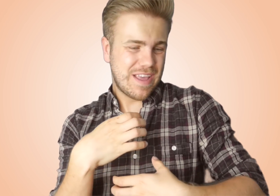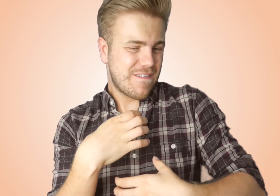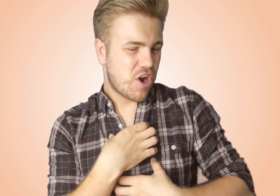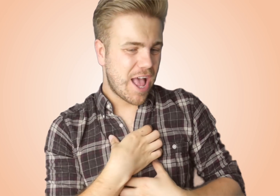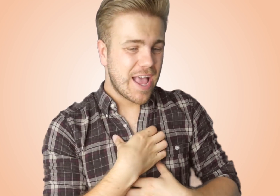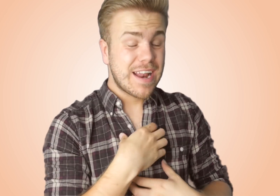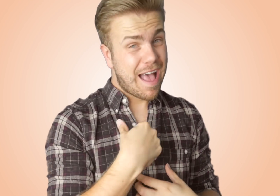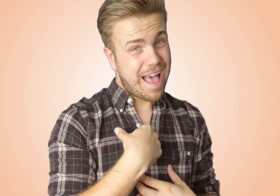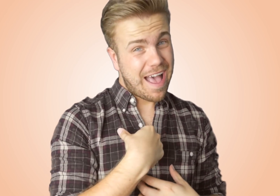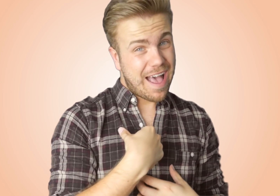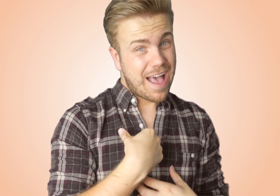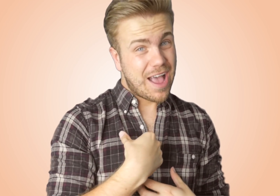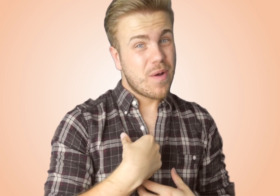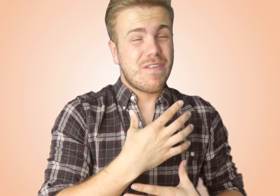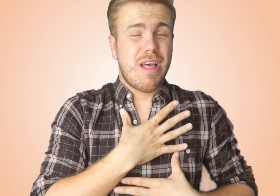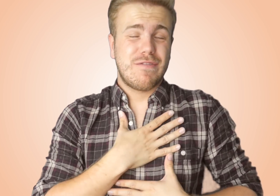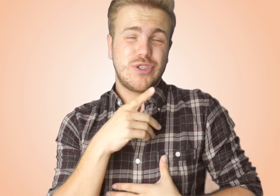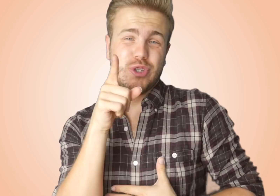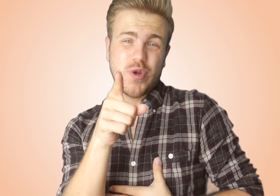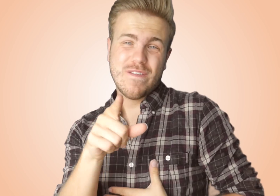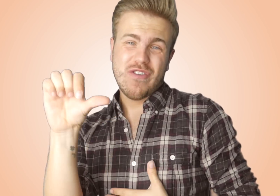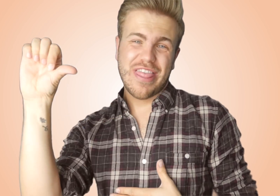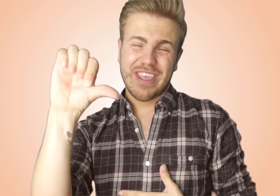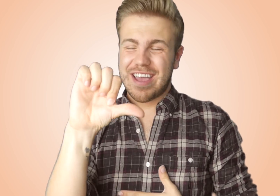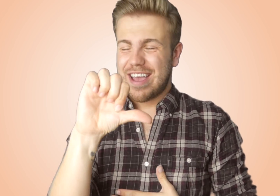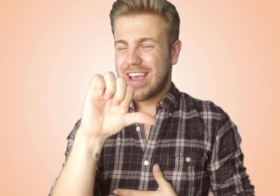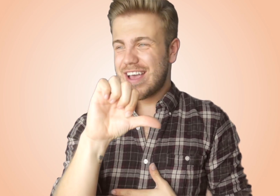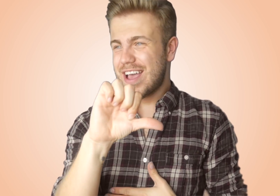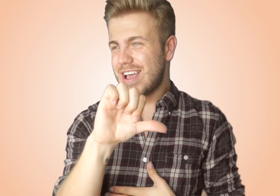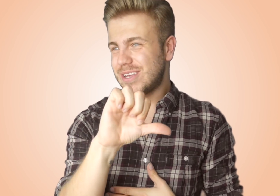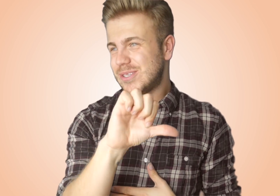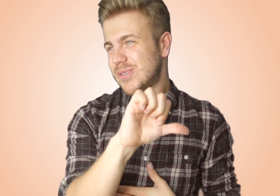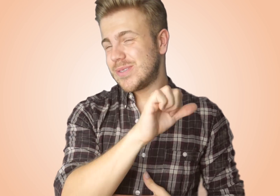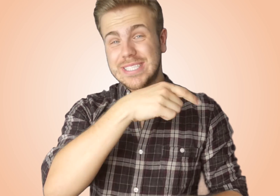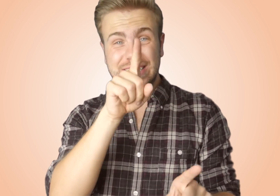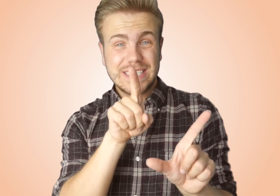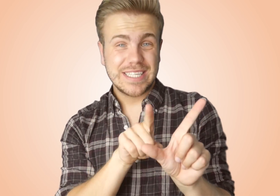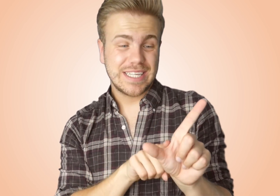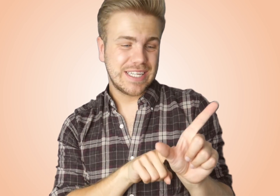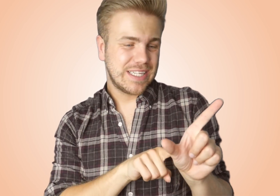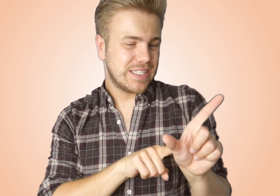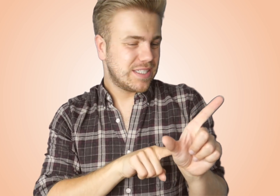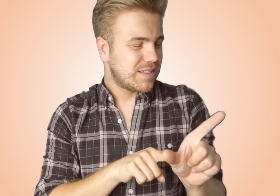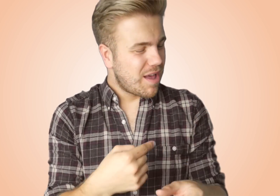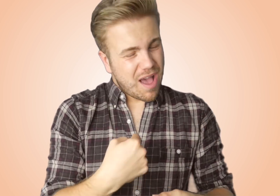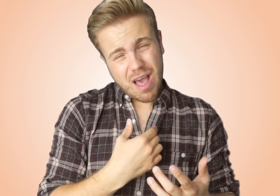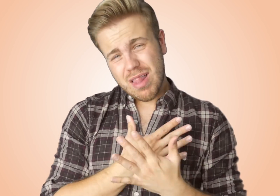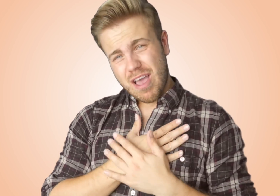afraid I have loved you for a thousand years I'll